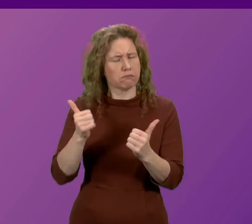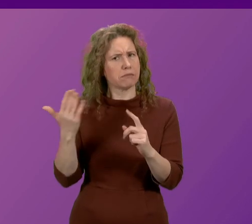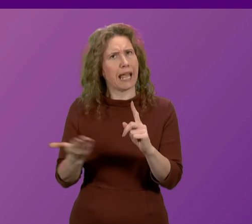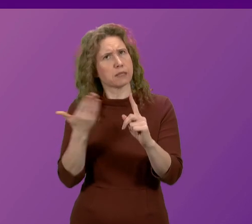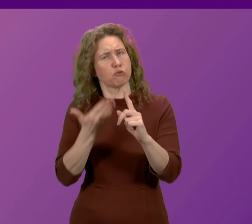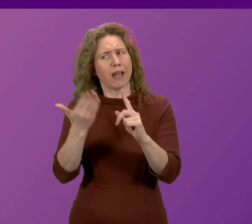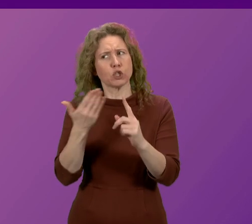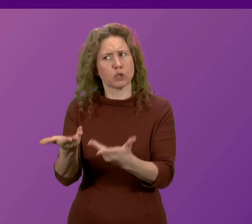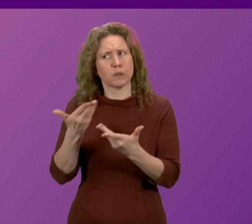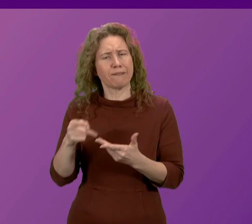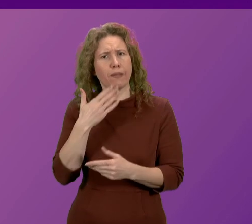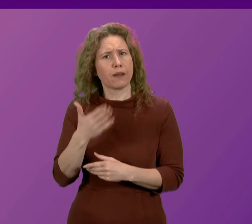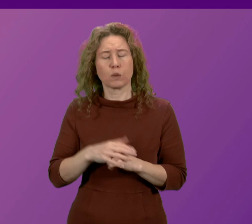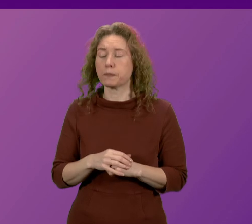puts to me.